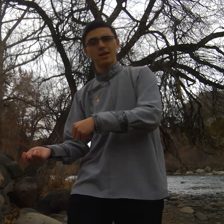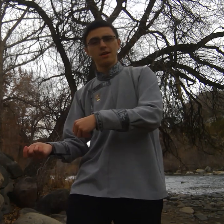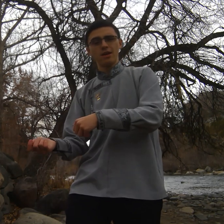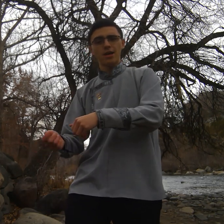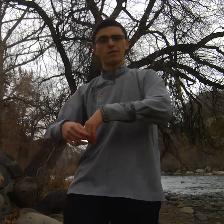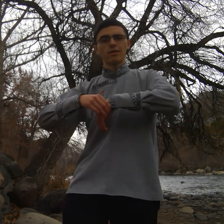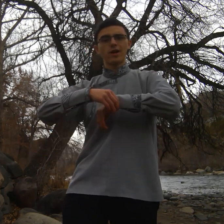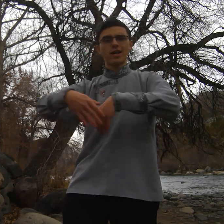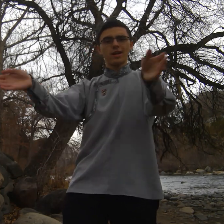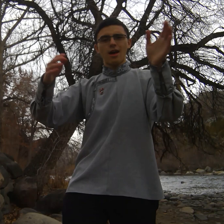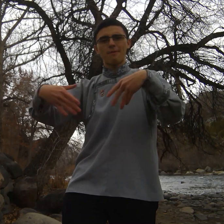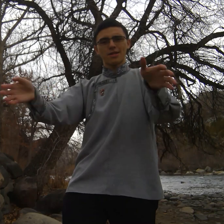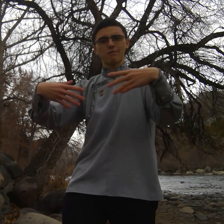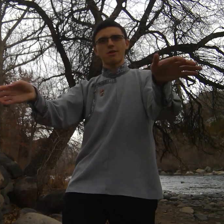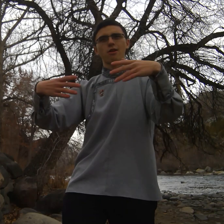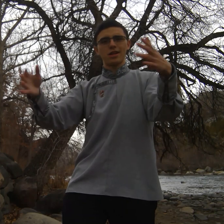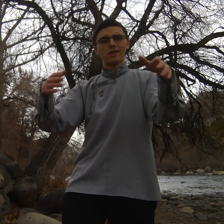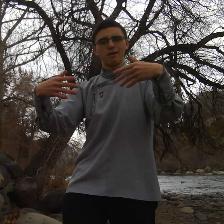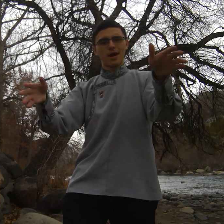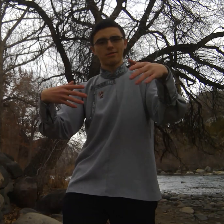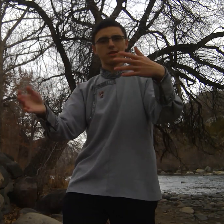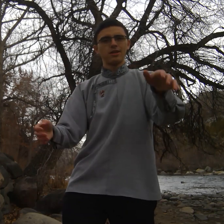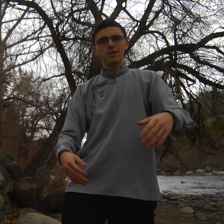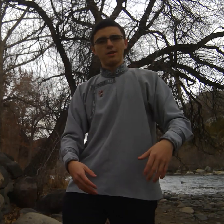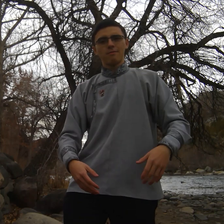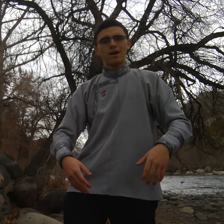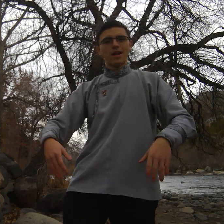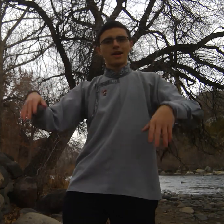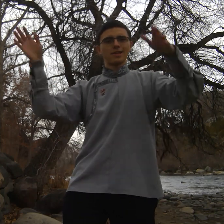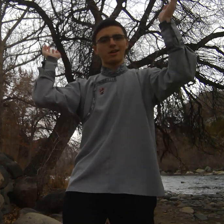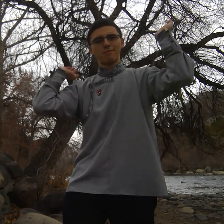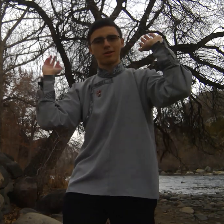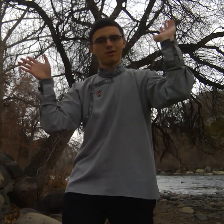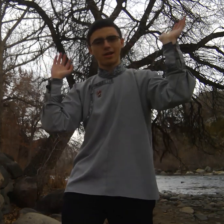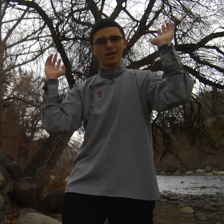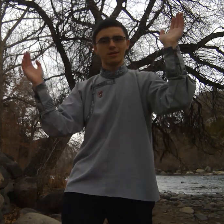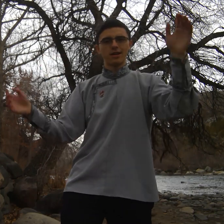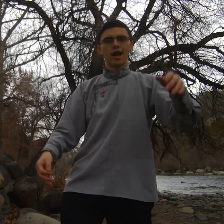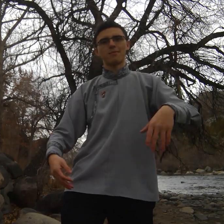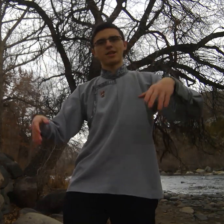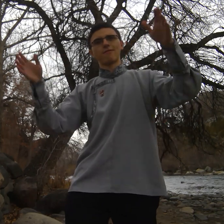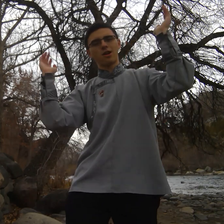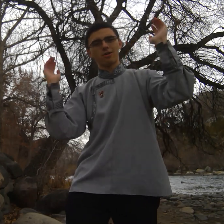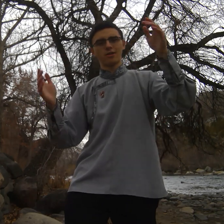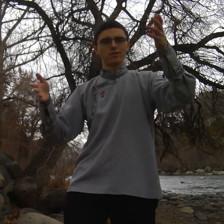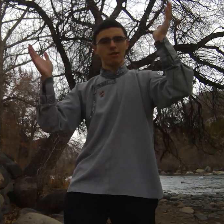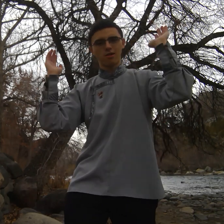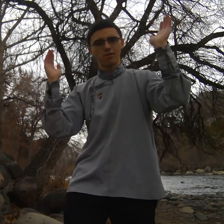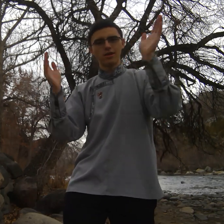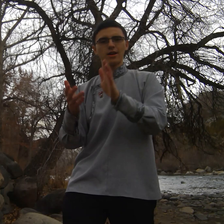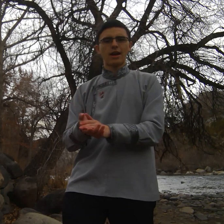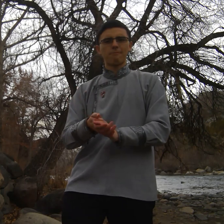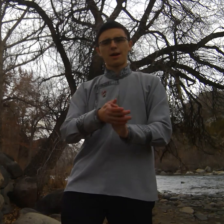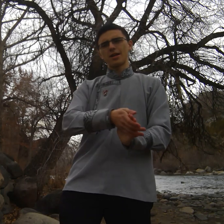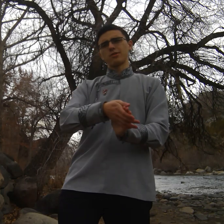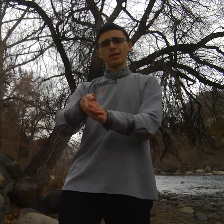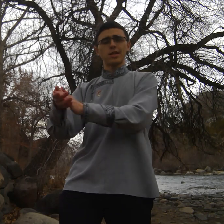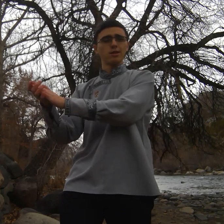and you can read a bunch of stories about my antics in Mongolia and how much I've learned and grown and I plan to continue